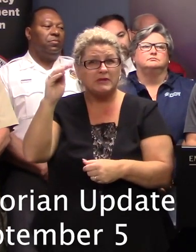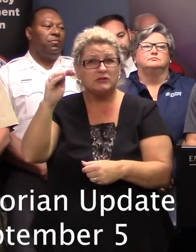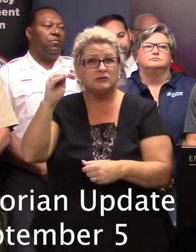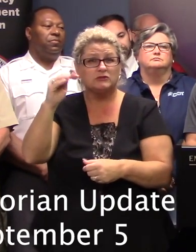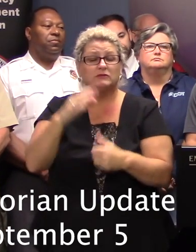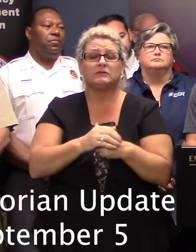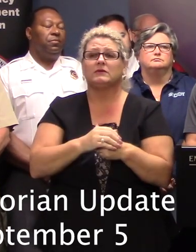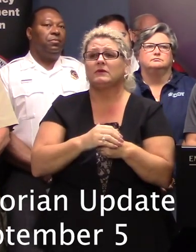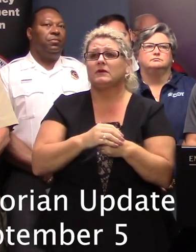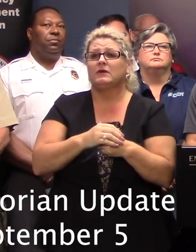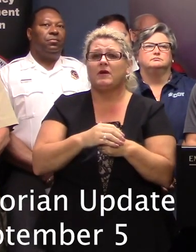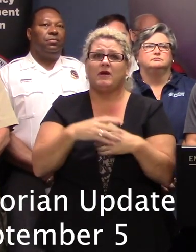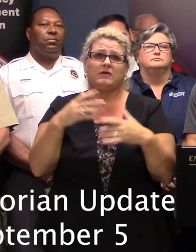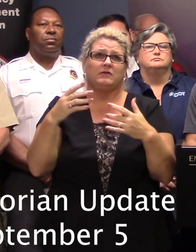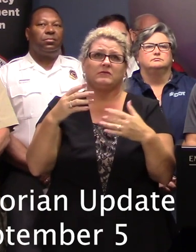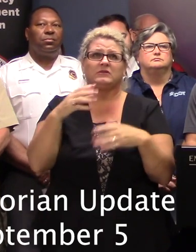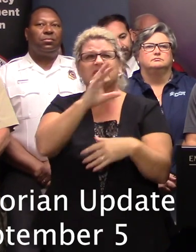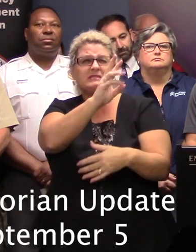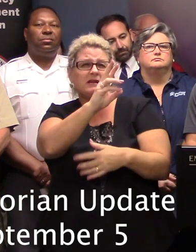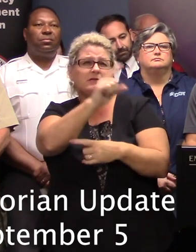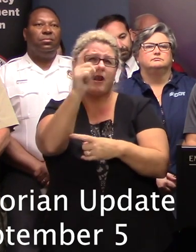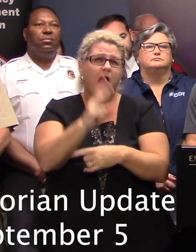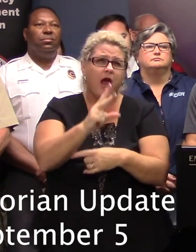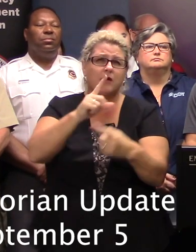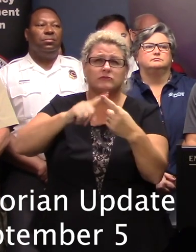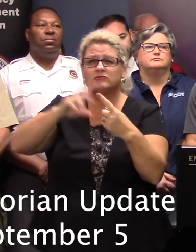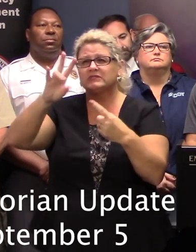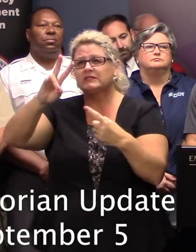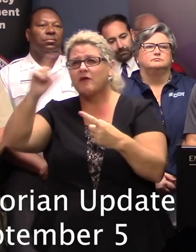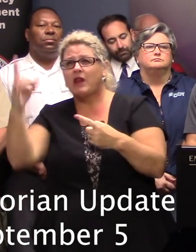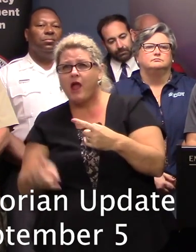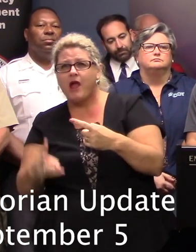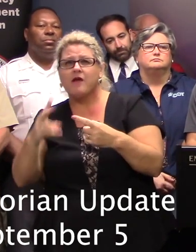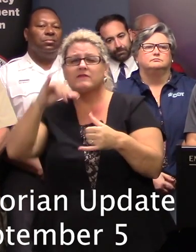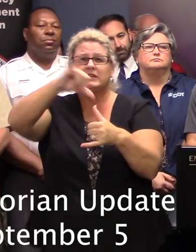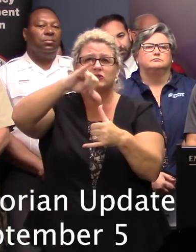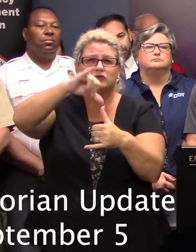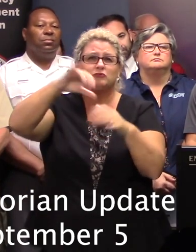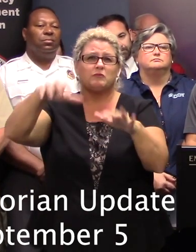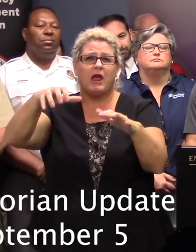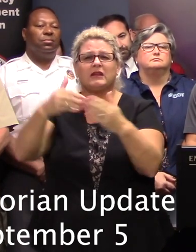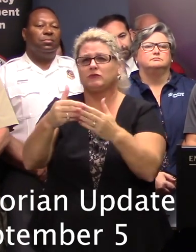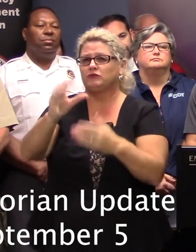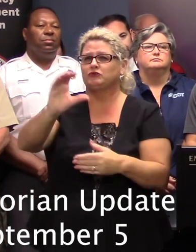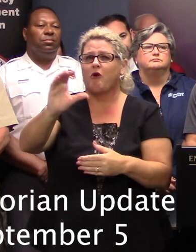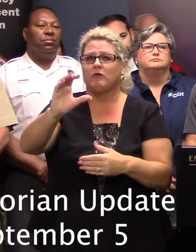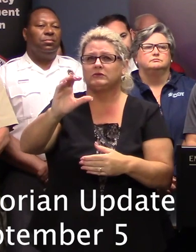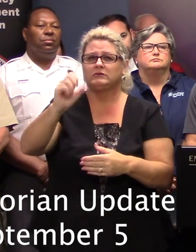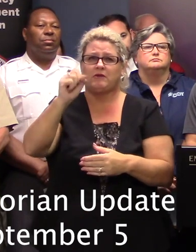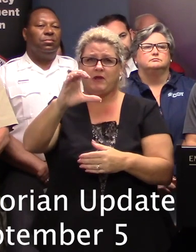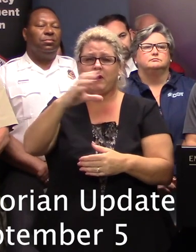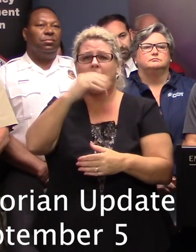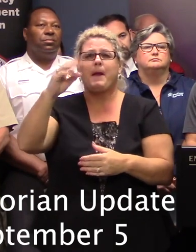And then we've seen anywhere from about 6.5 to 7.5 inches of rain down in the Charleston and Mount Pleasant areas.